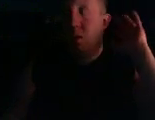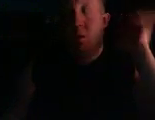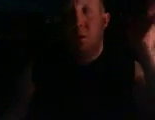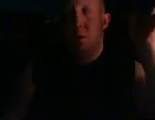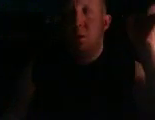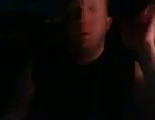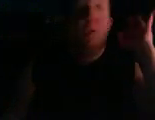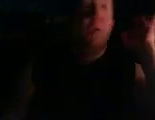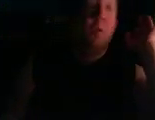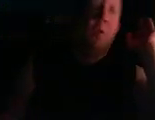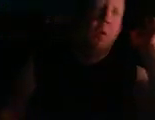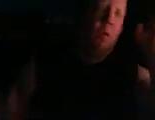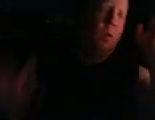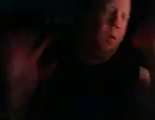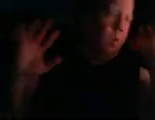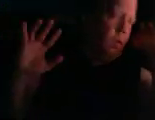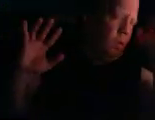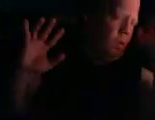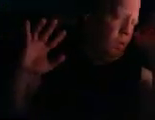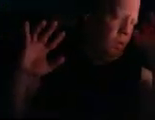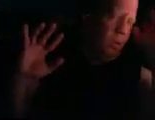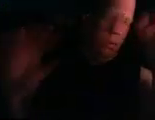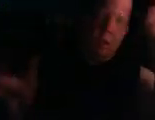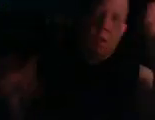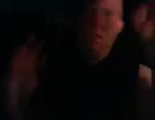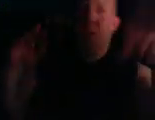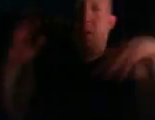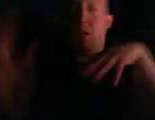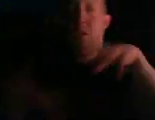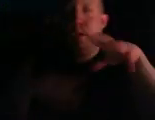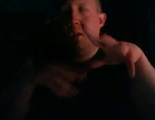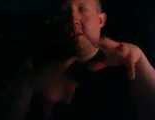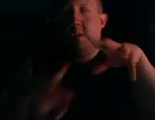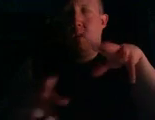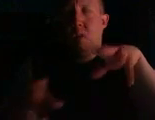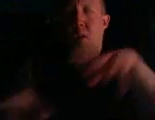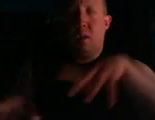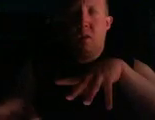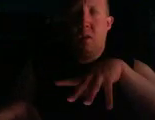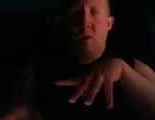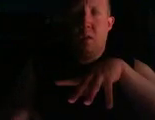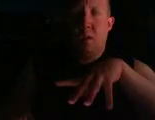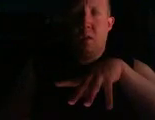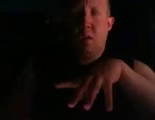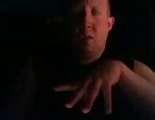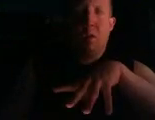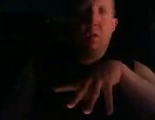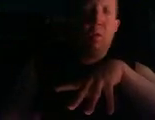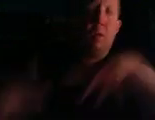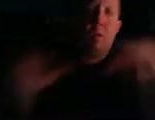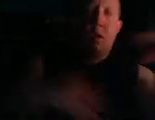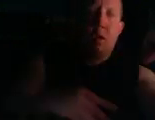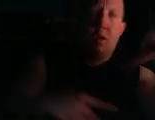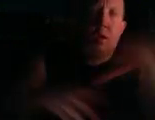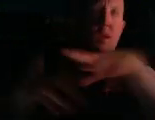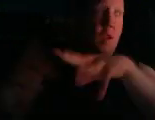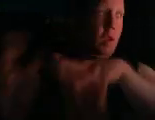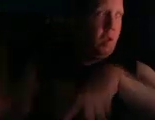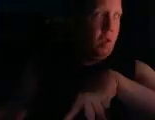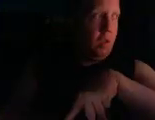show it again, but if you are here for some love that you